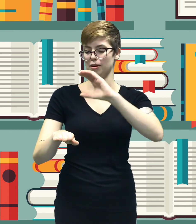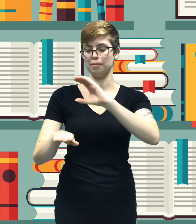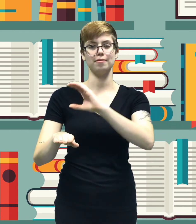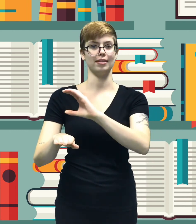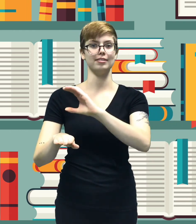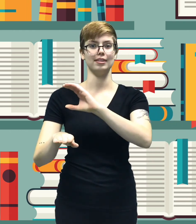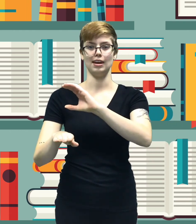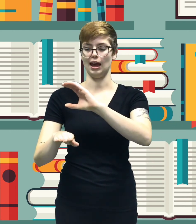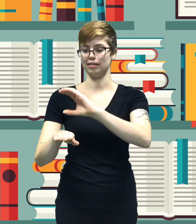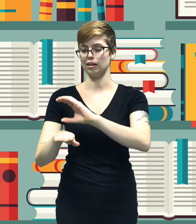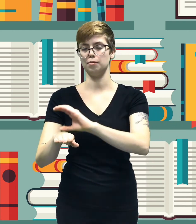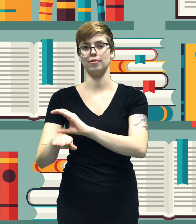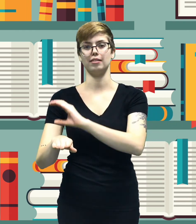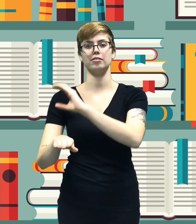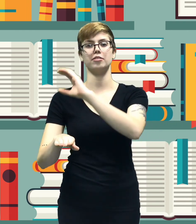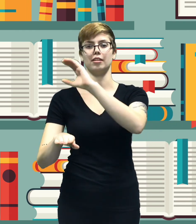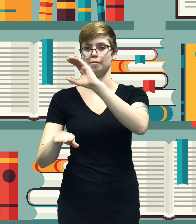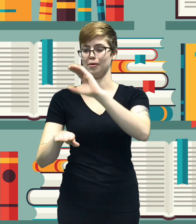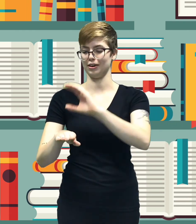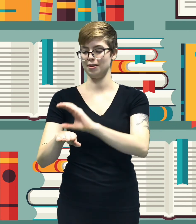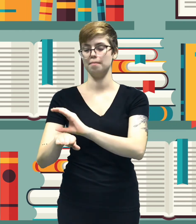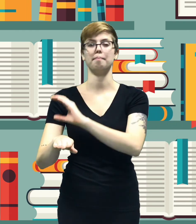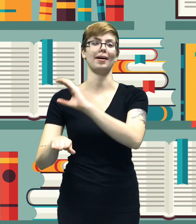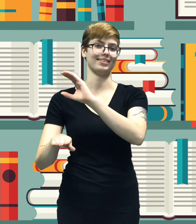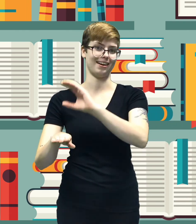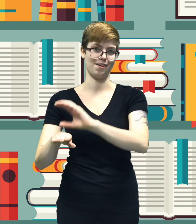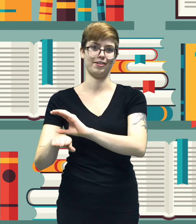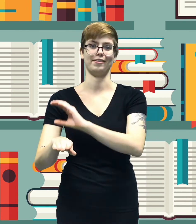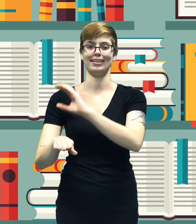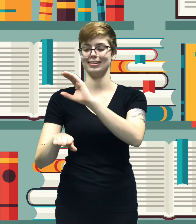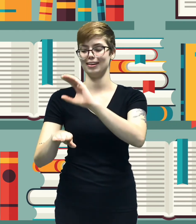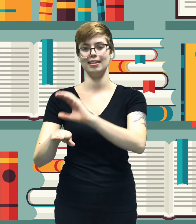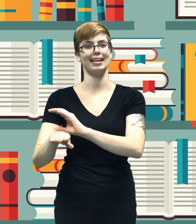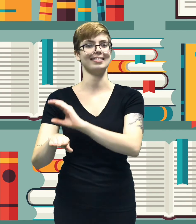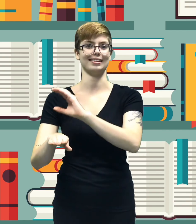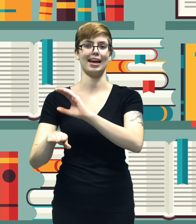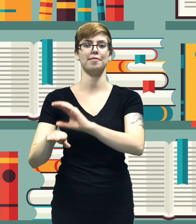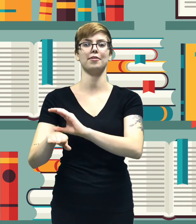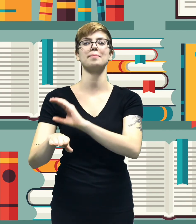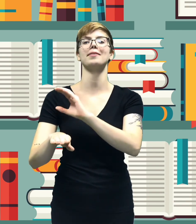going to move this and it's going to move in a circular motion bouncing off your wrist. That's a sign for computer.